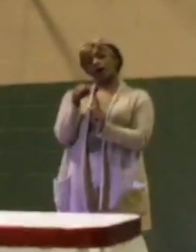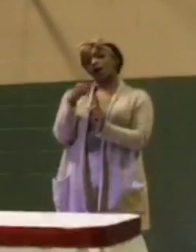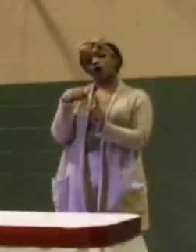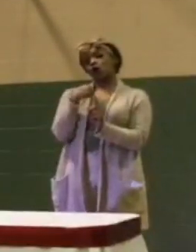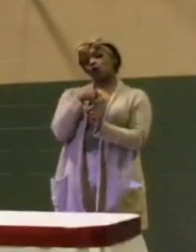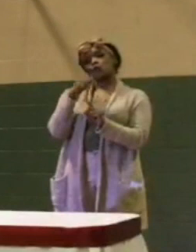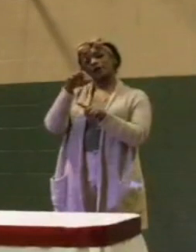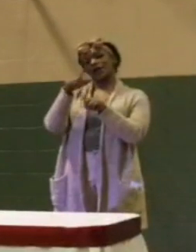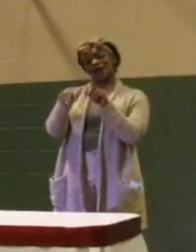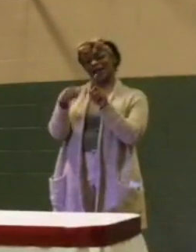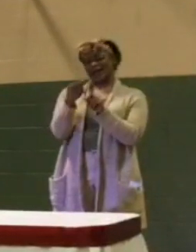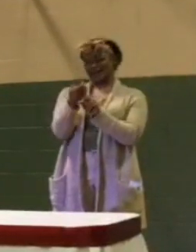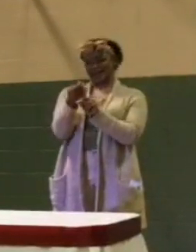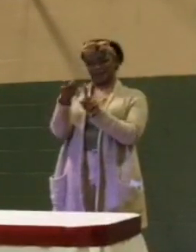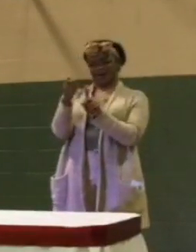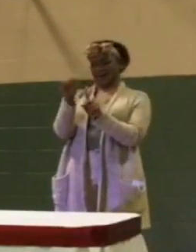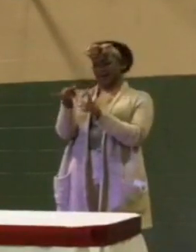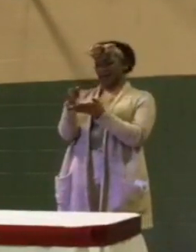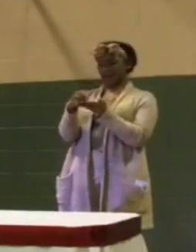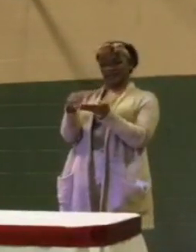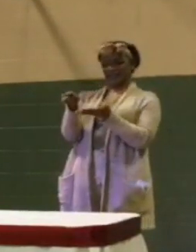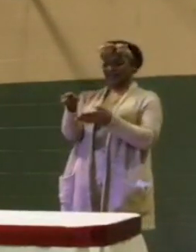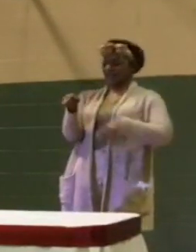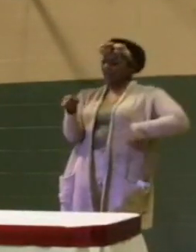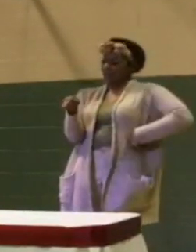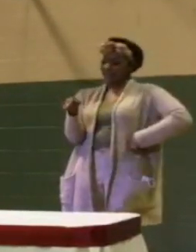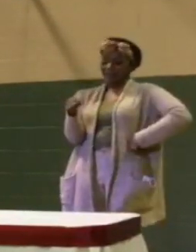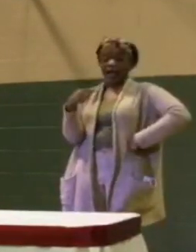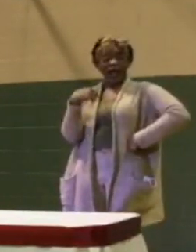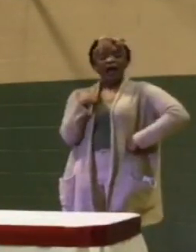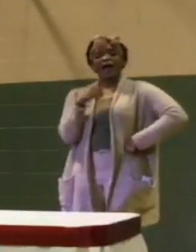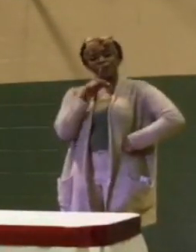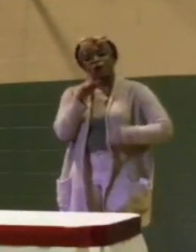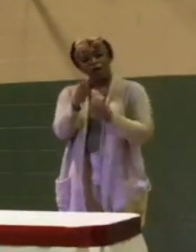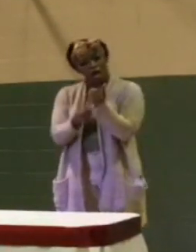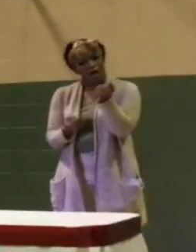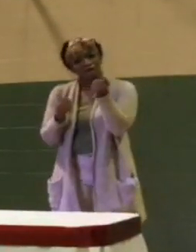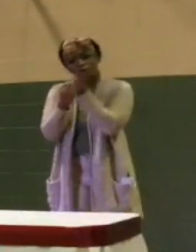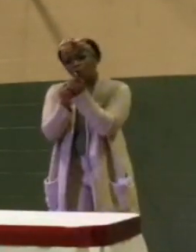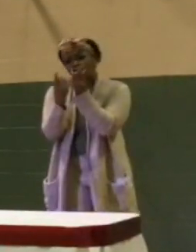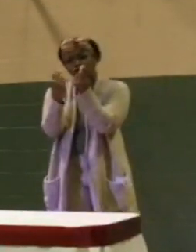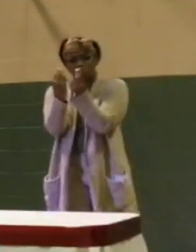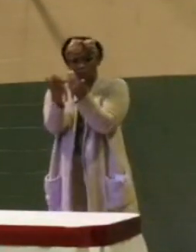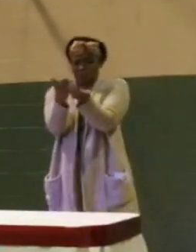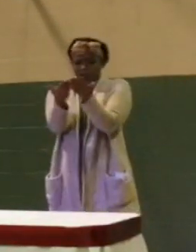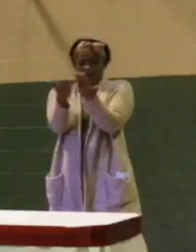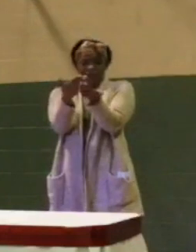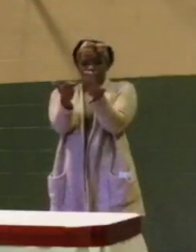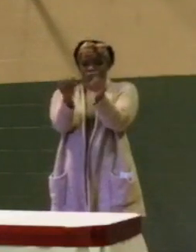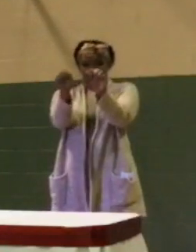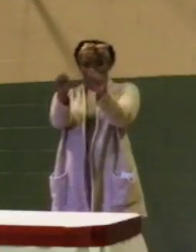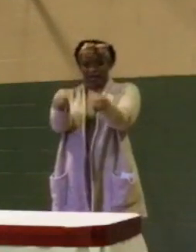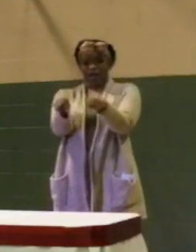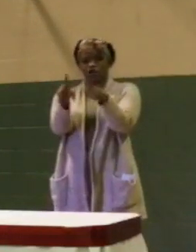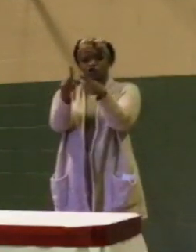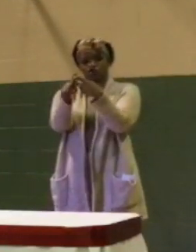eliminate that peace. I am all for doing whatever we can to eliminate